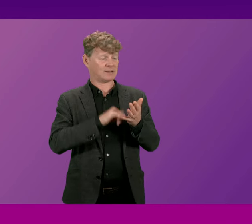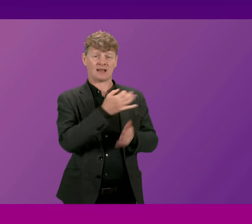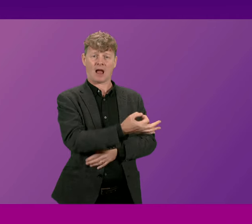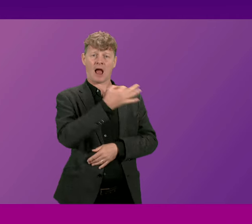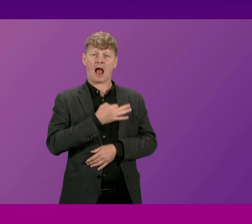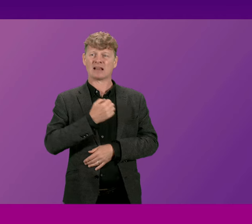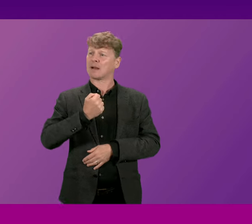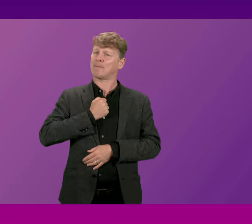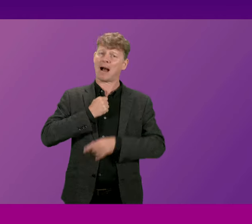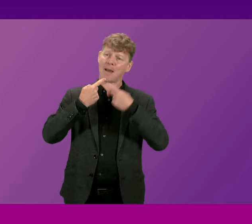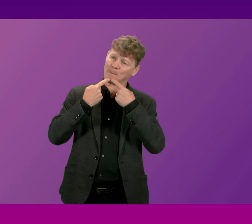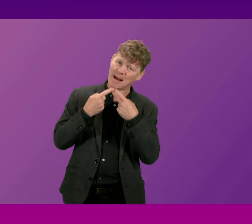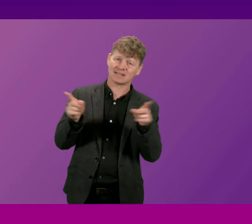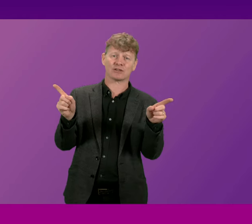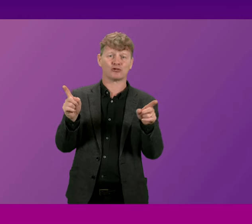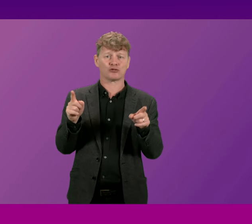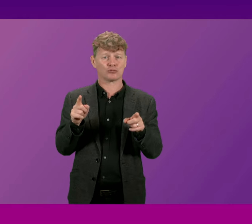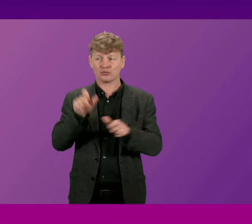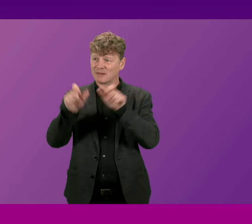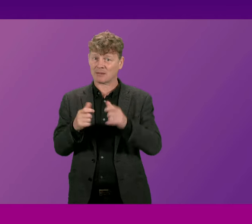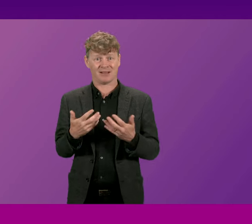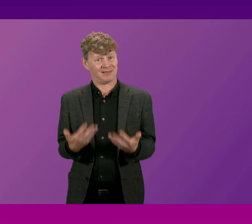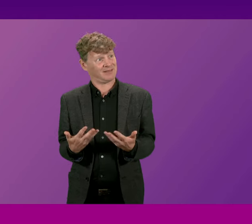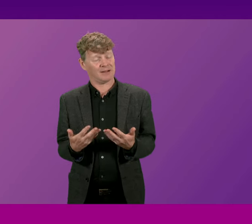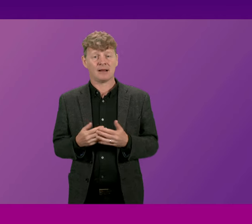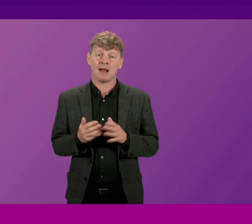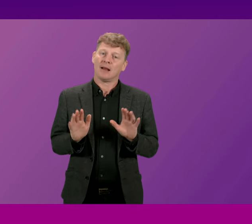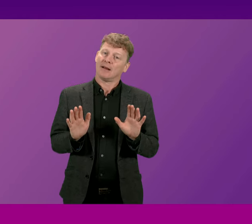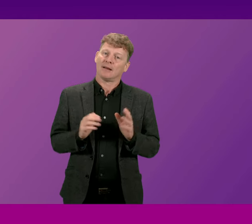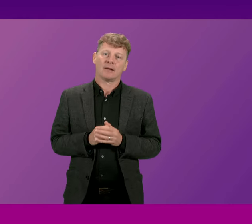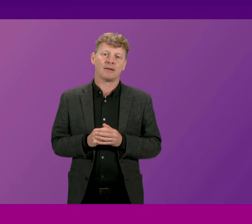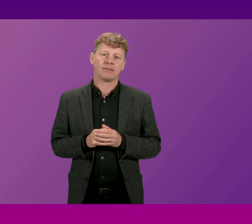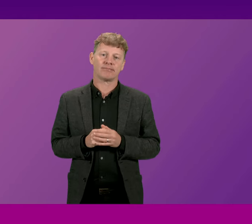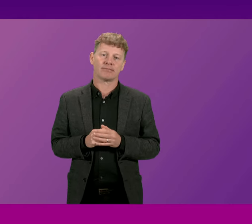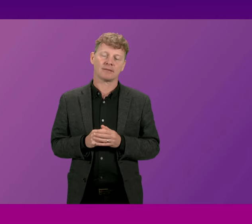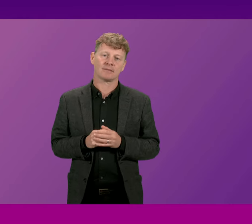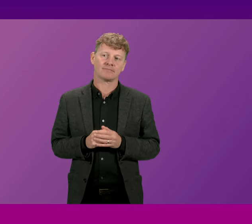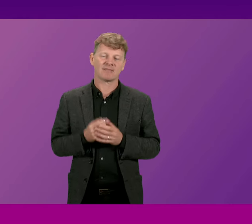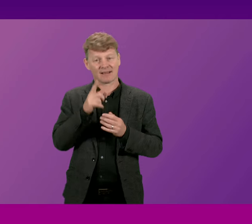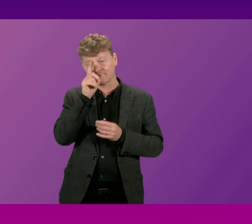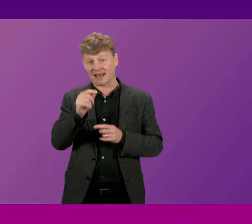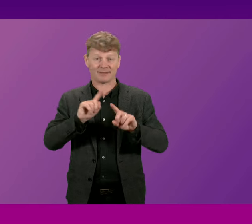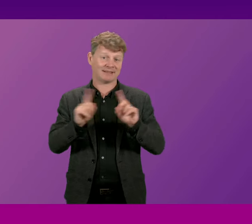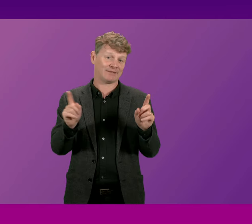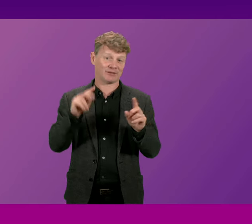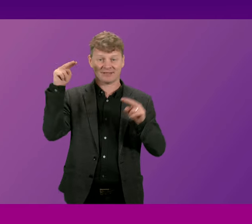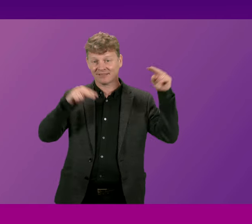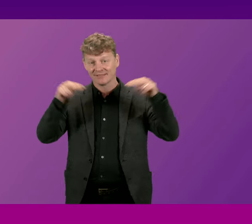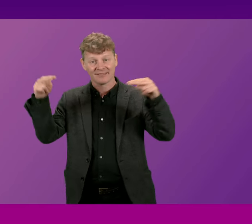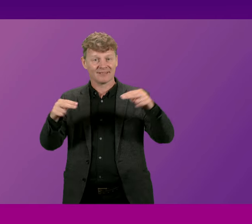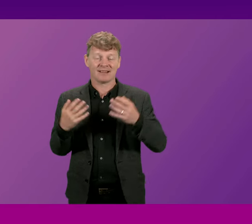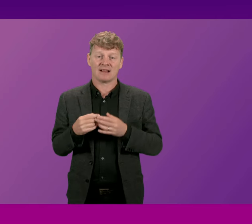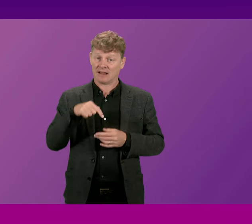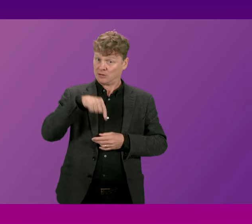my message is to people at this particular time well we can look at that a number of ways the government has